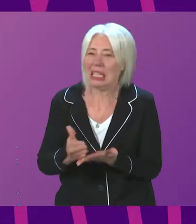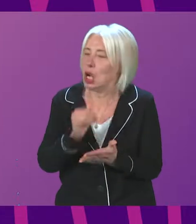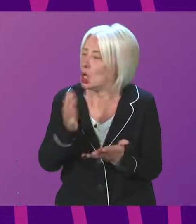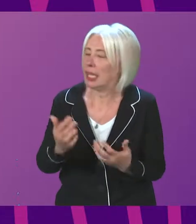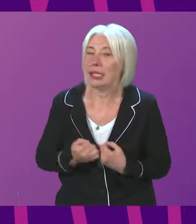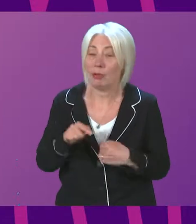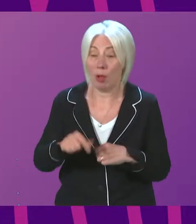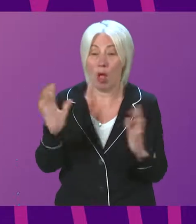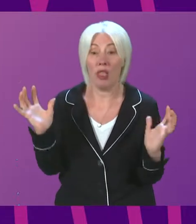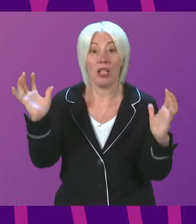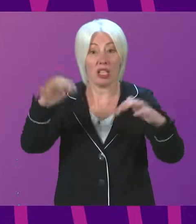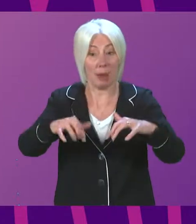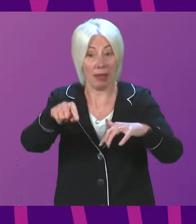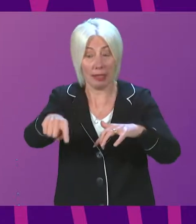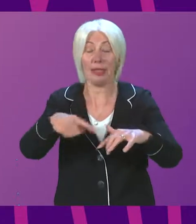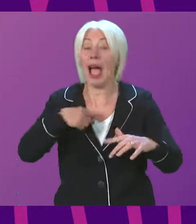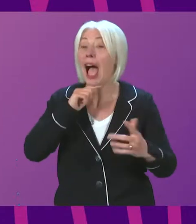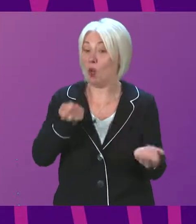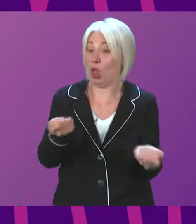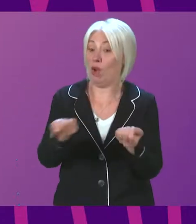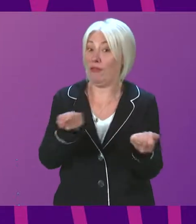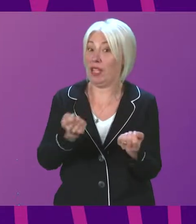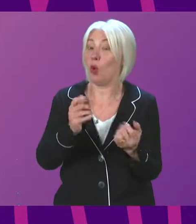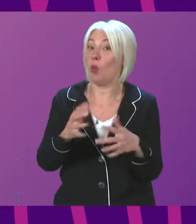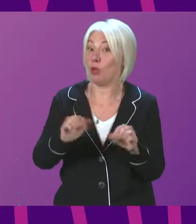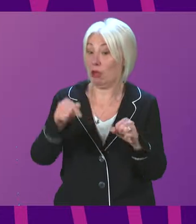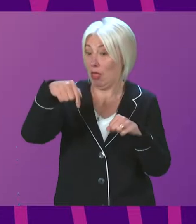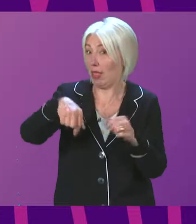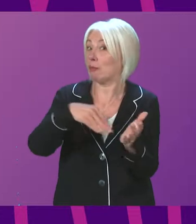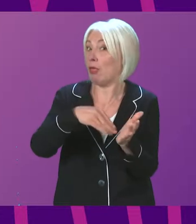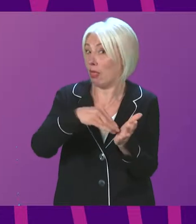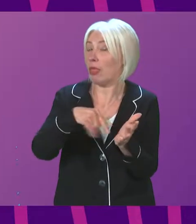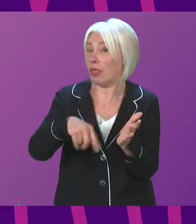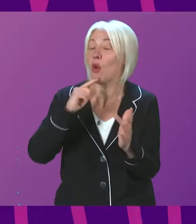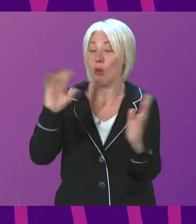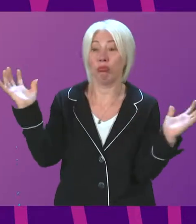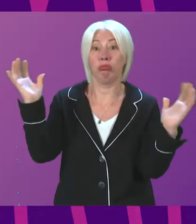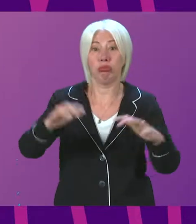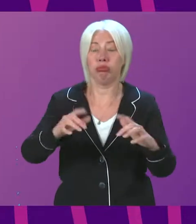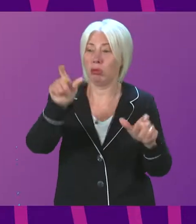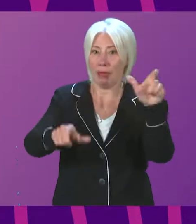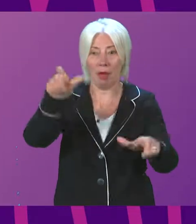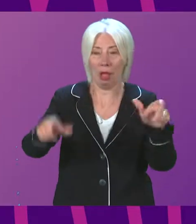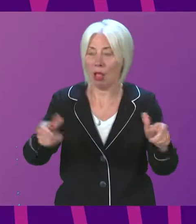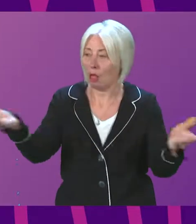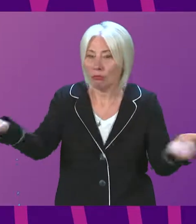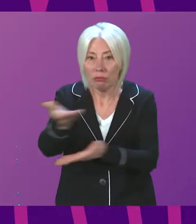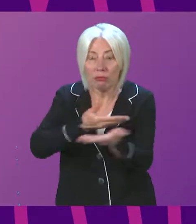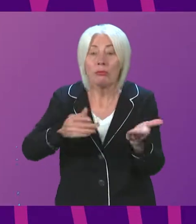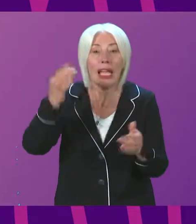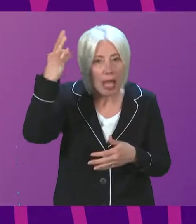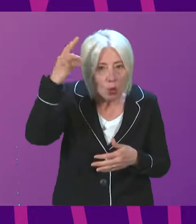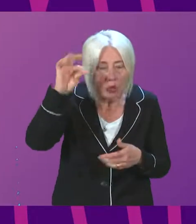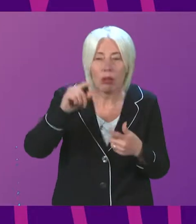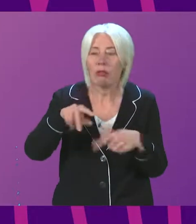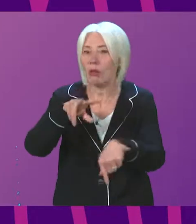summit that I have committed to convening will happen this month and that will bring together a range of interests here, including local authorities,